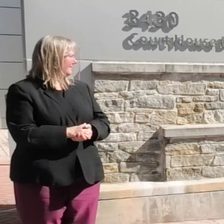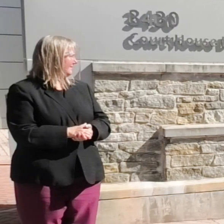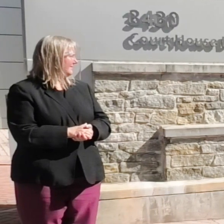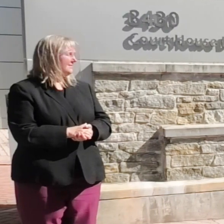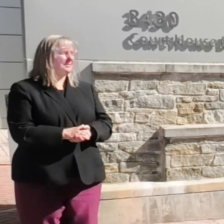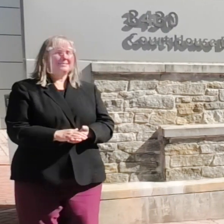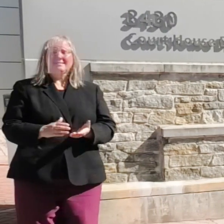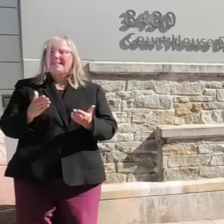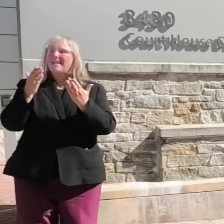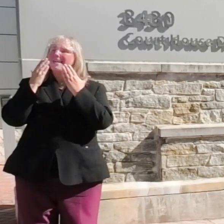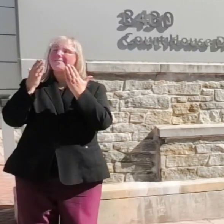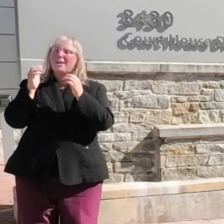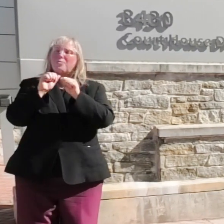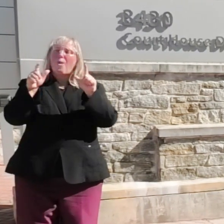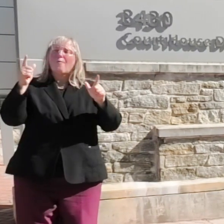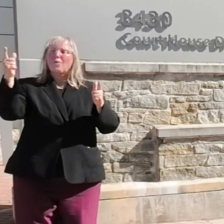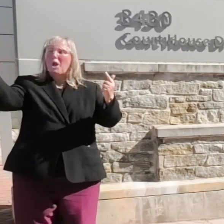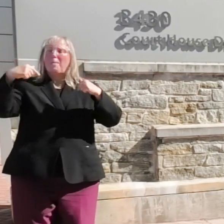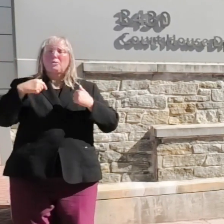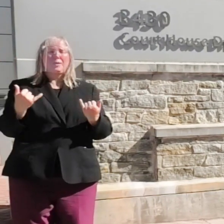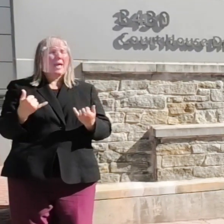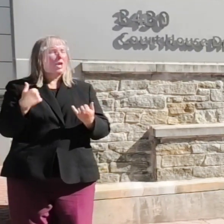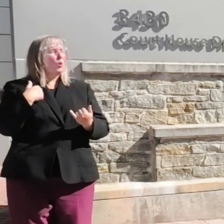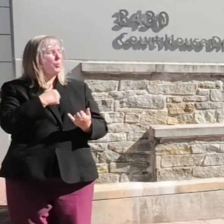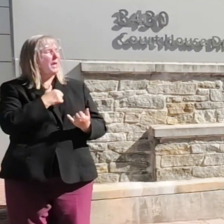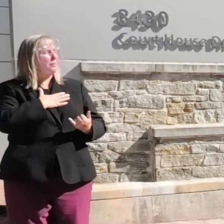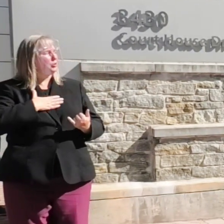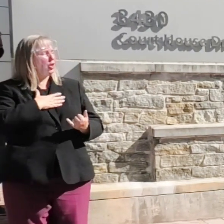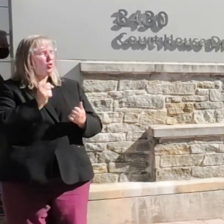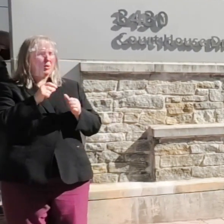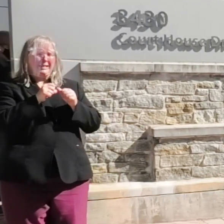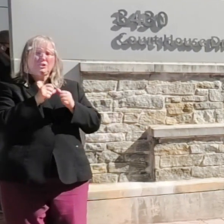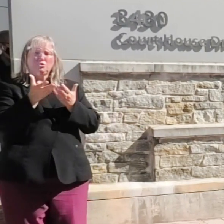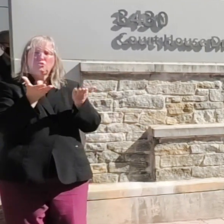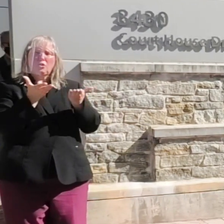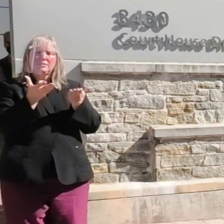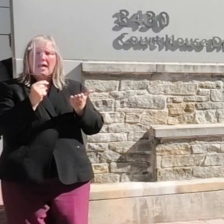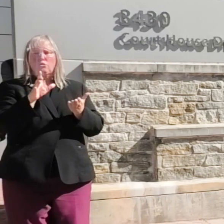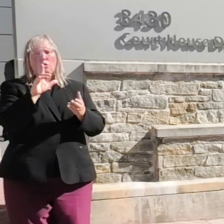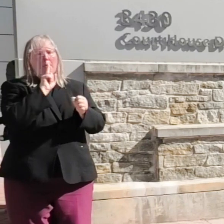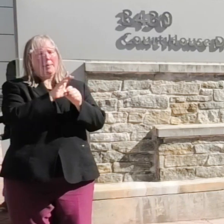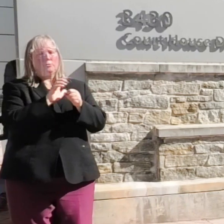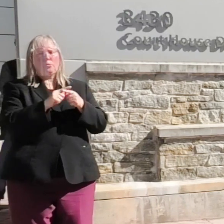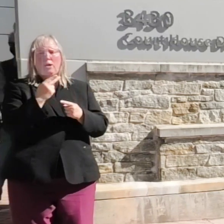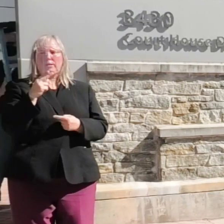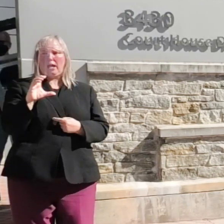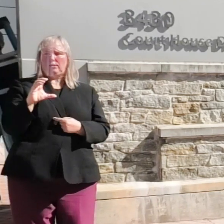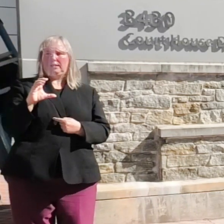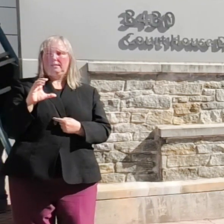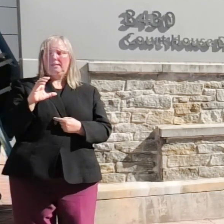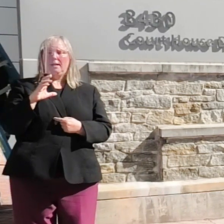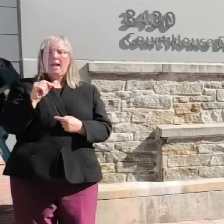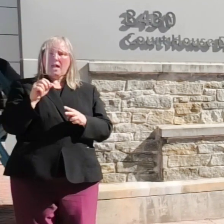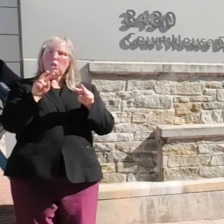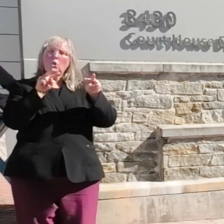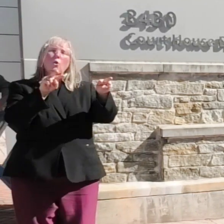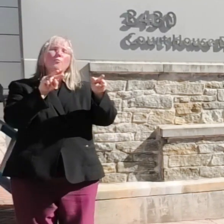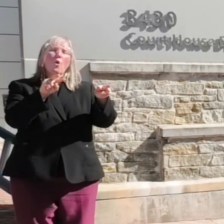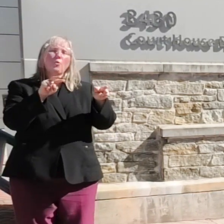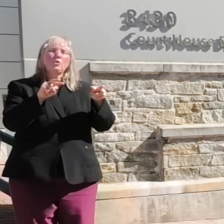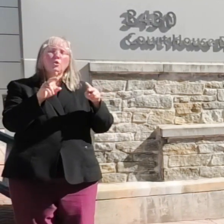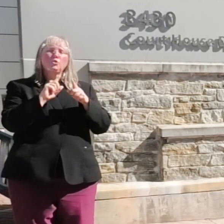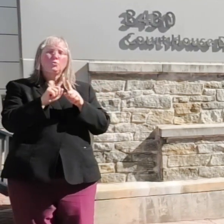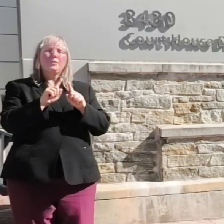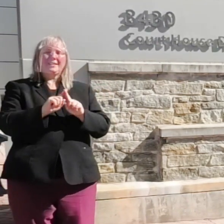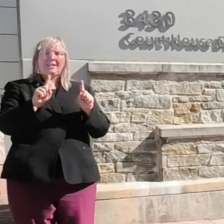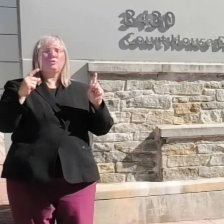Thank you all for coming today. We appreciate your continued service and your commitment to Howard County and look forward to the